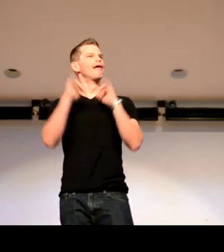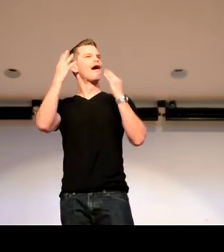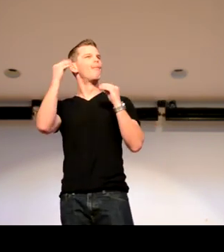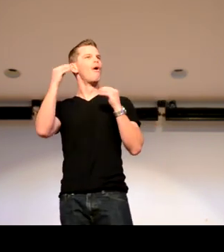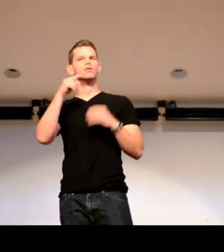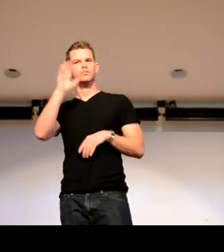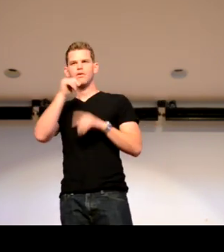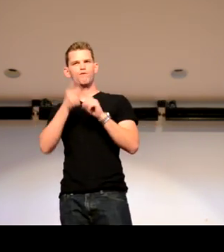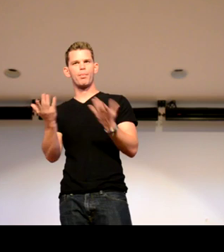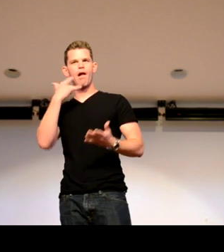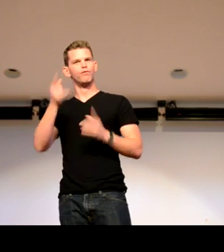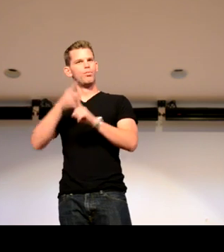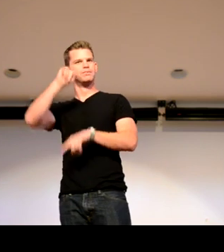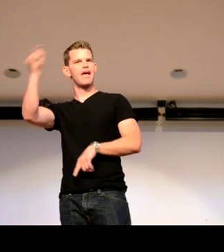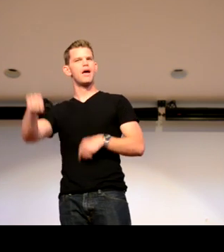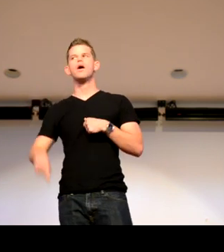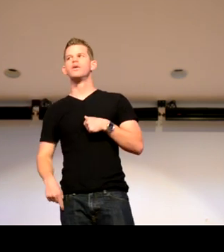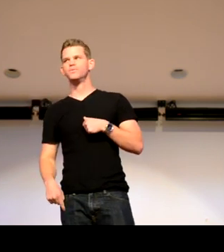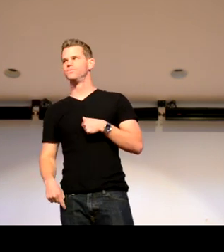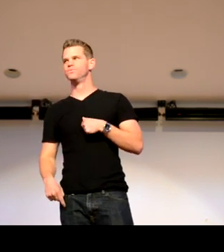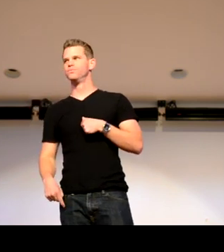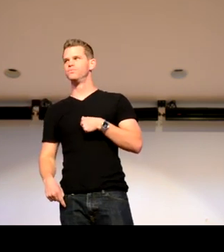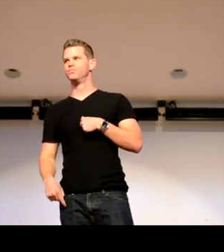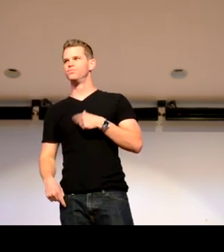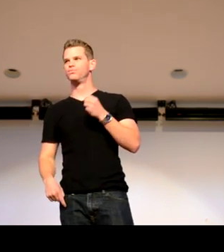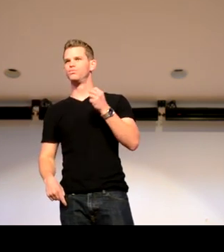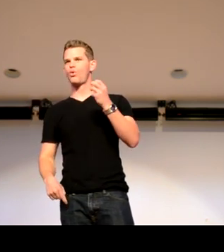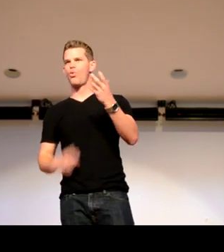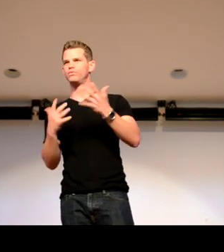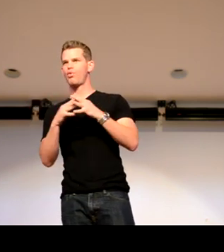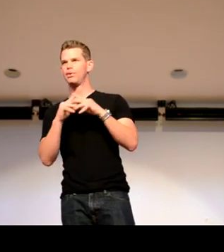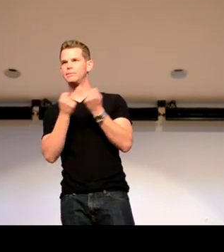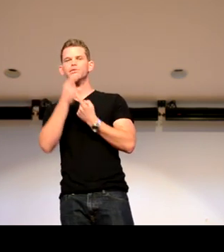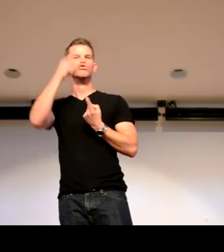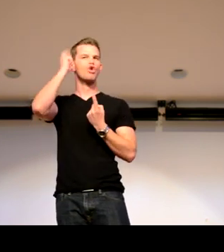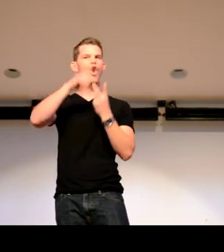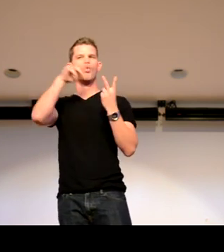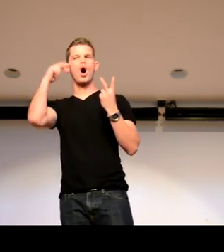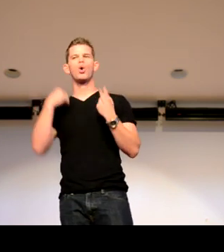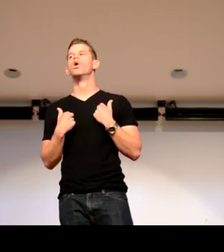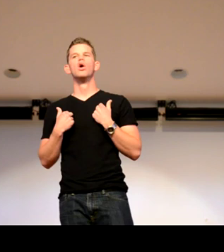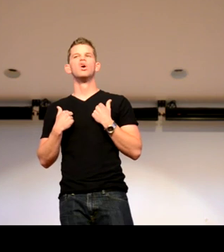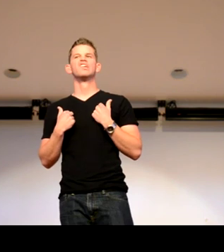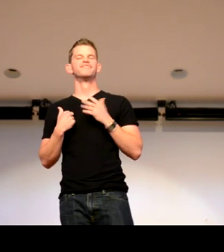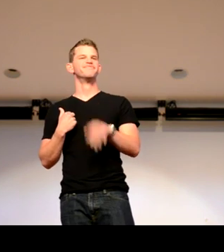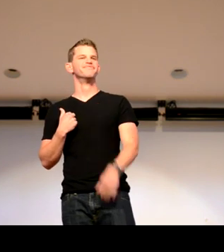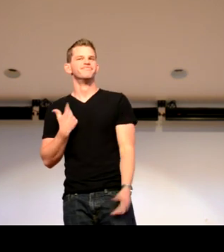football fan. The Cowboys. Cowboys, of course. So I found them from Texas. And I was like, oh, well, okay. Well.